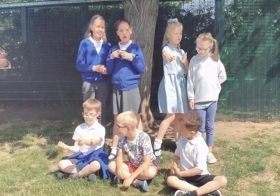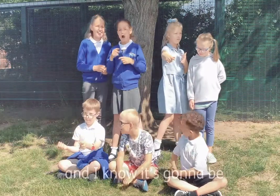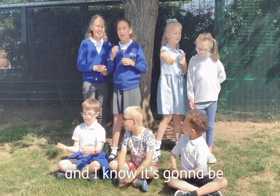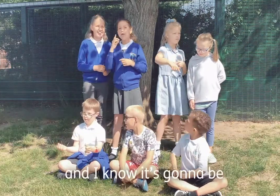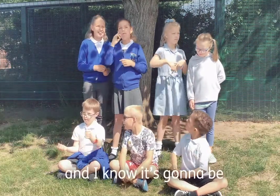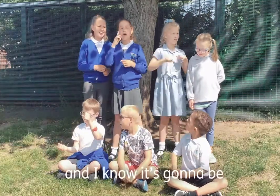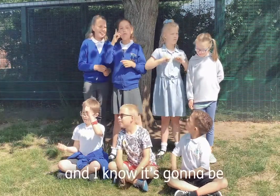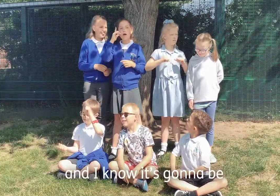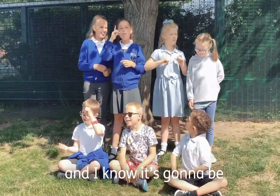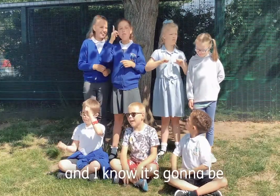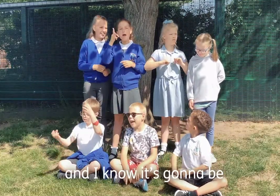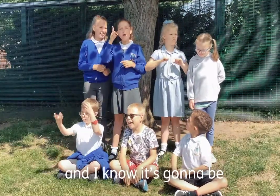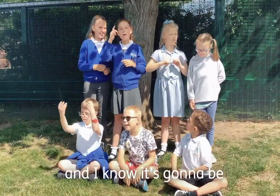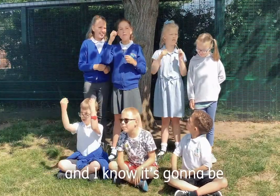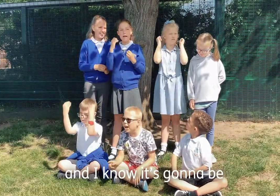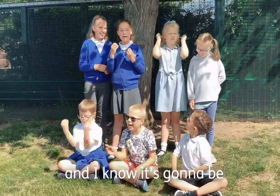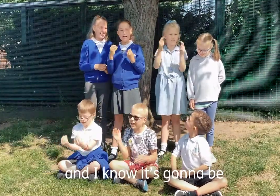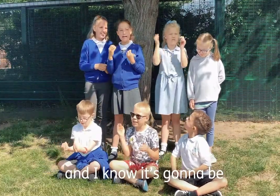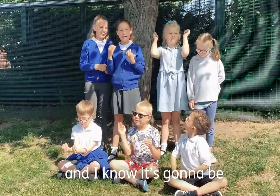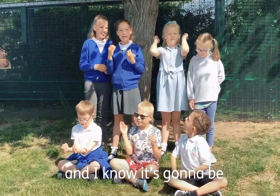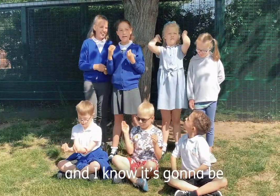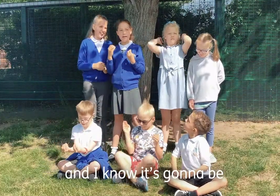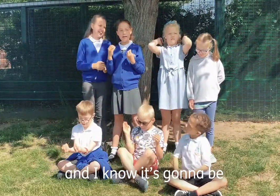And I know it's gonna be